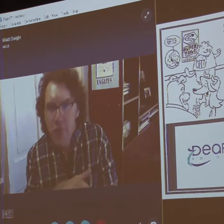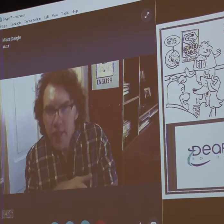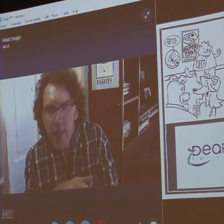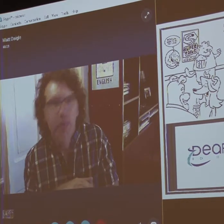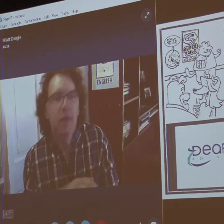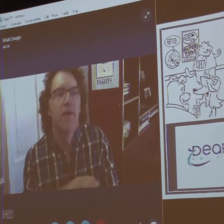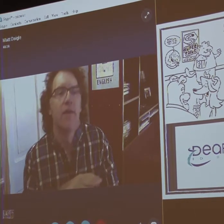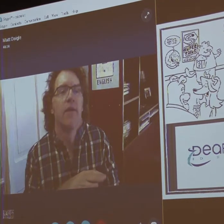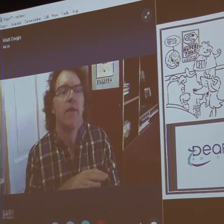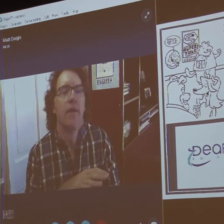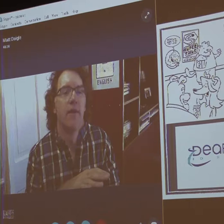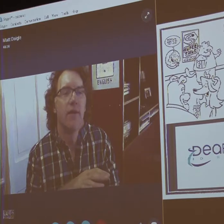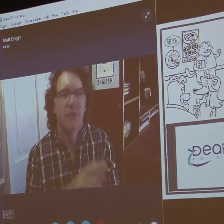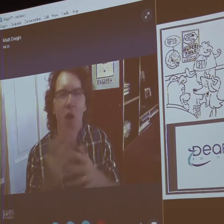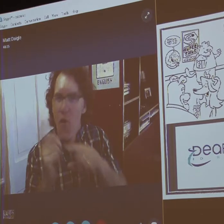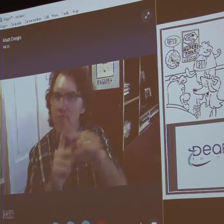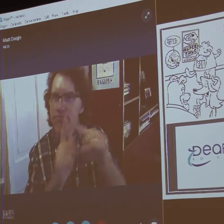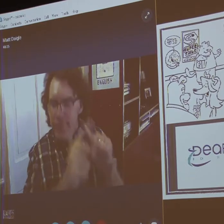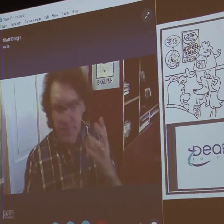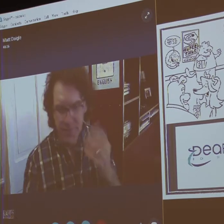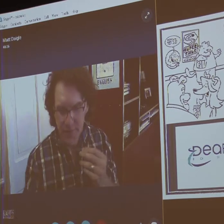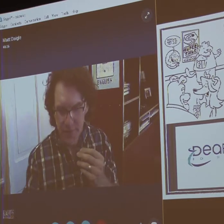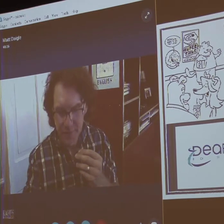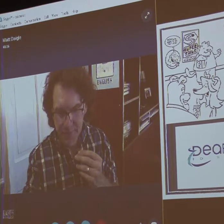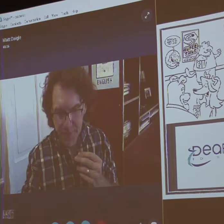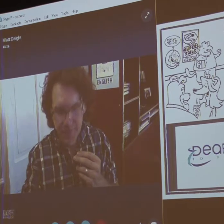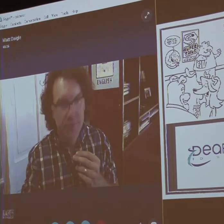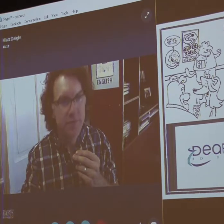worked on some mascots for schools for the Deaf.